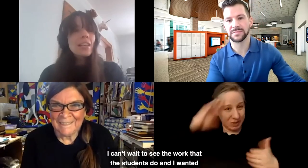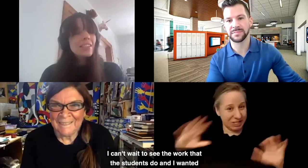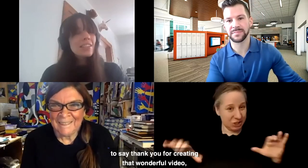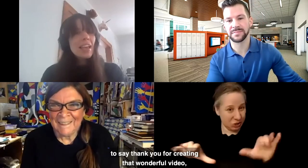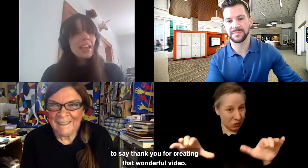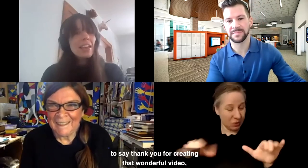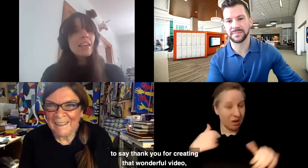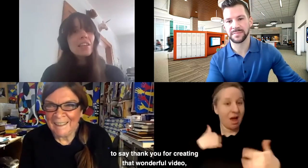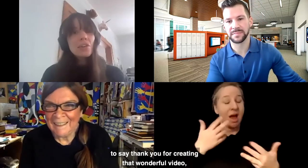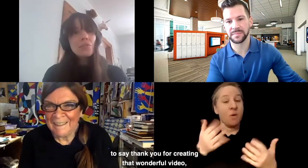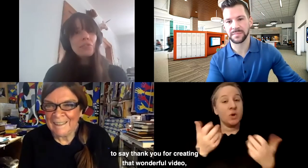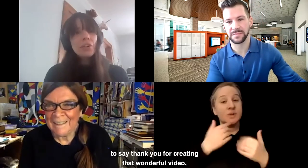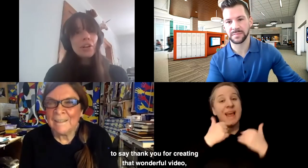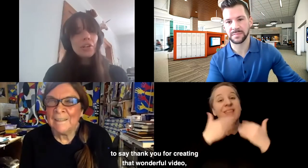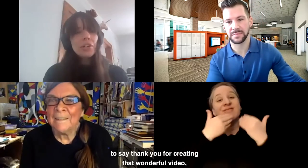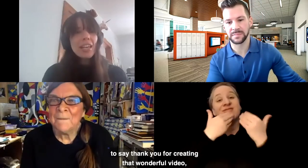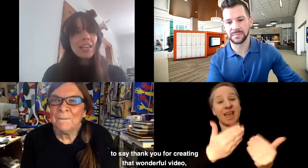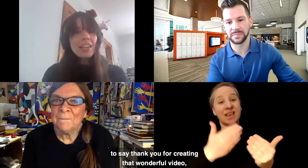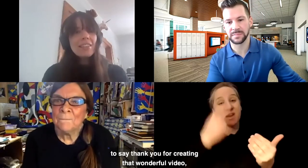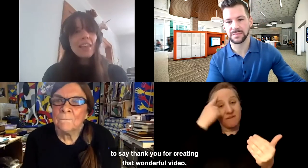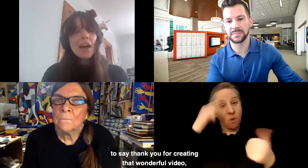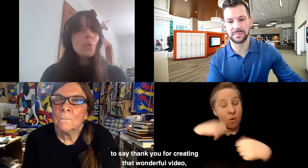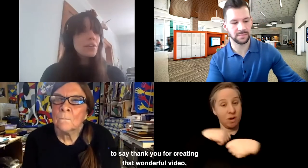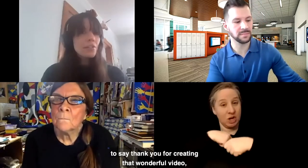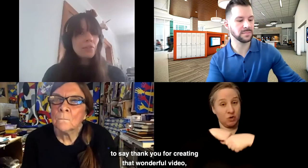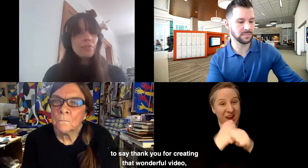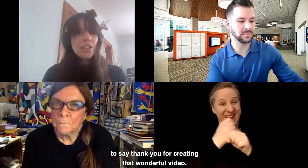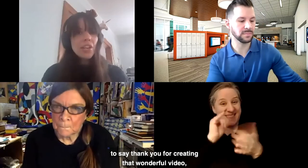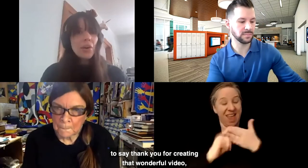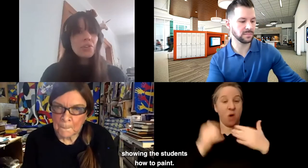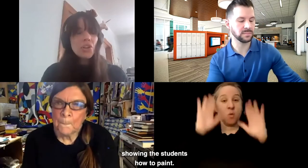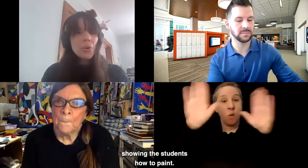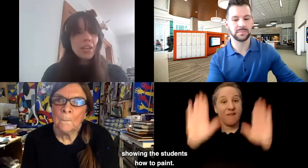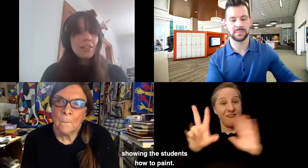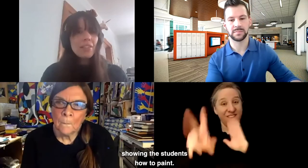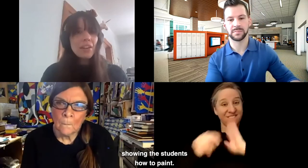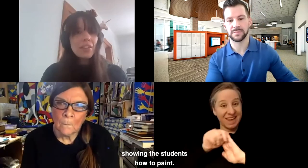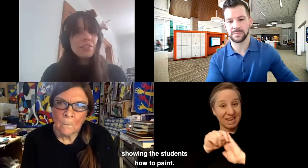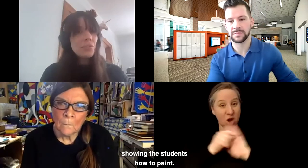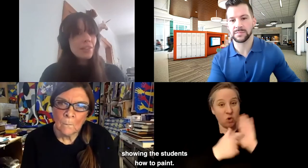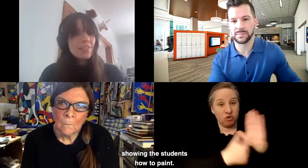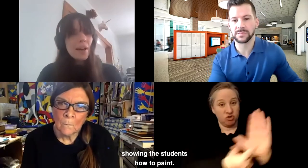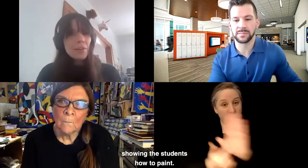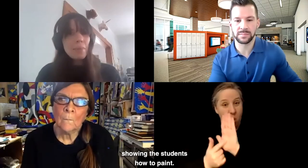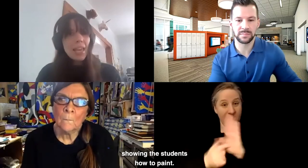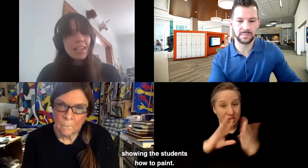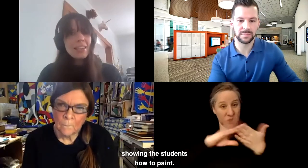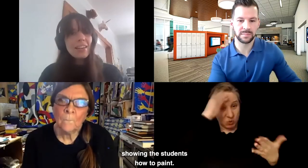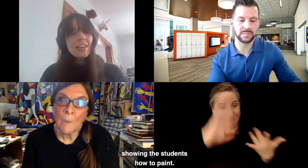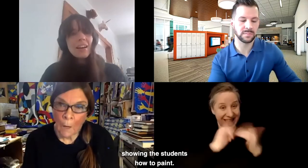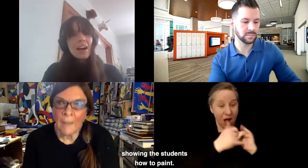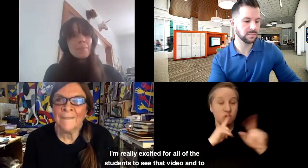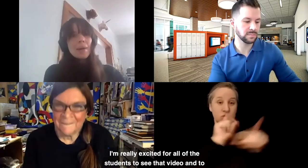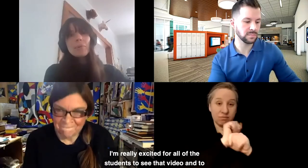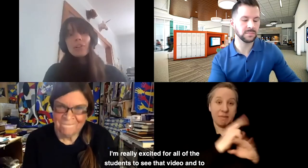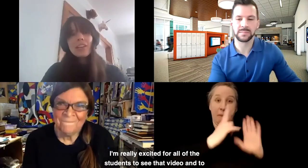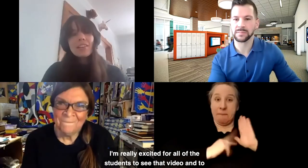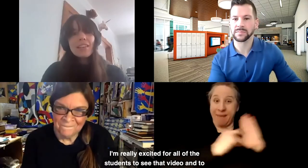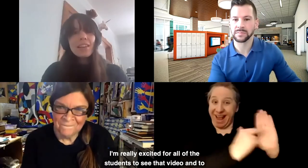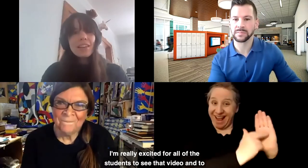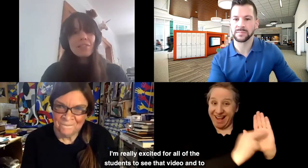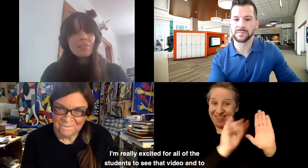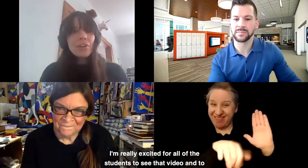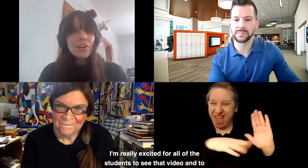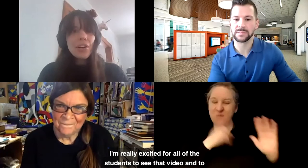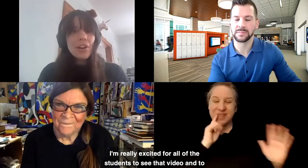I wanted to say thank you for creating that wonderful video showing the students how to paint. I'm really